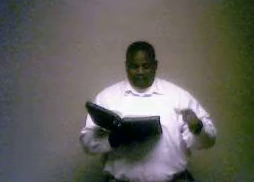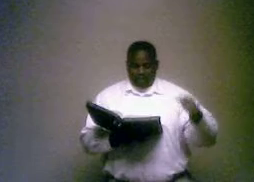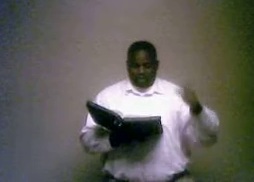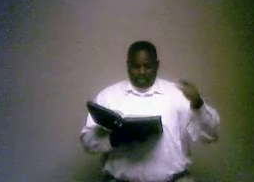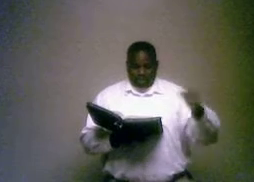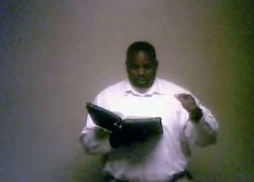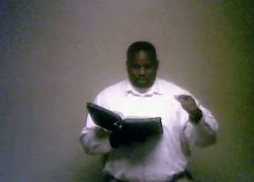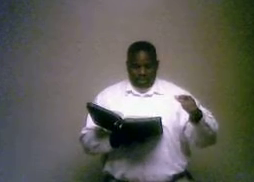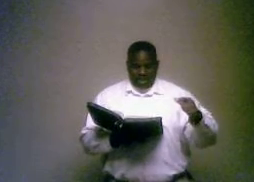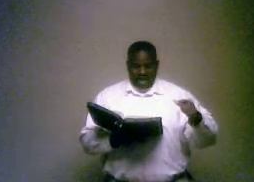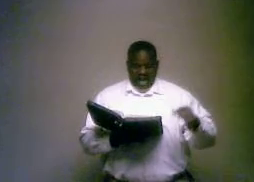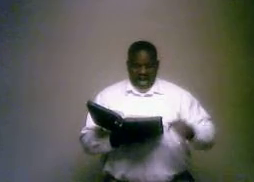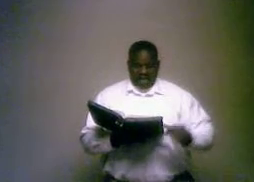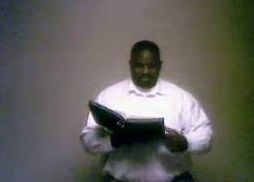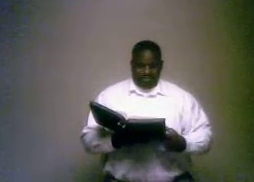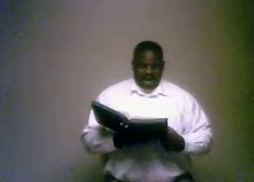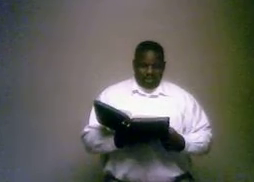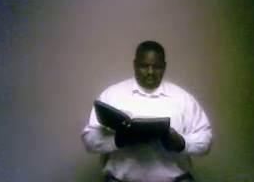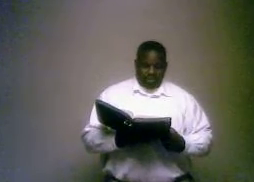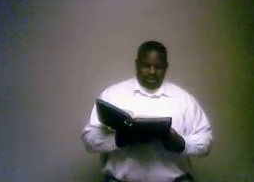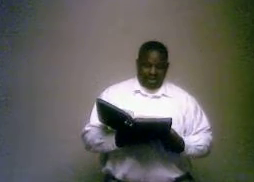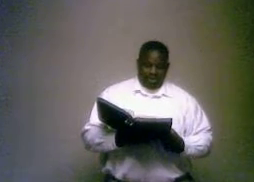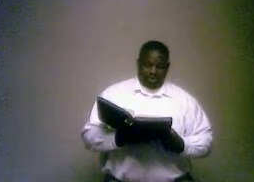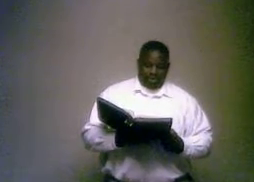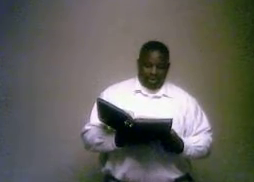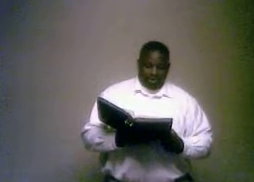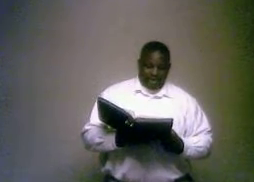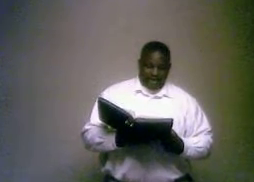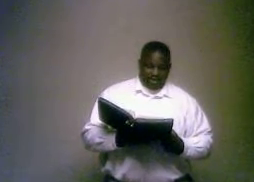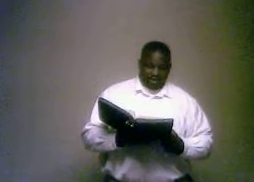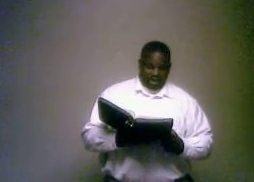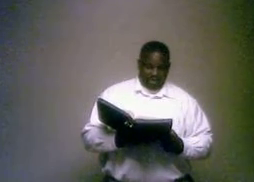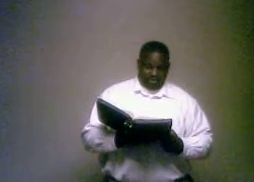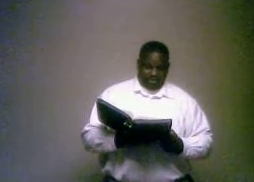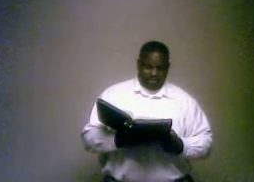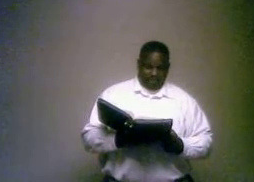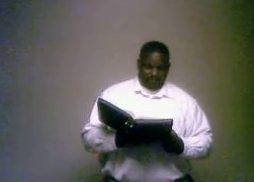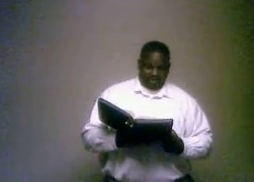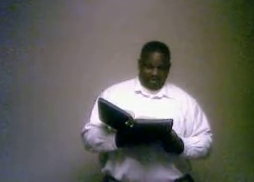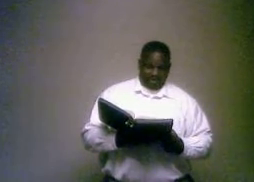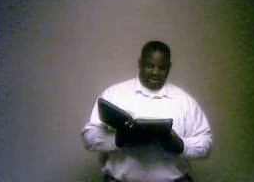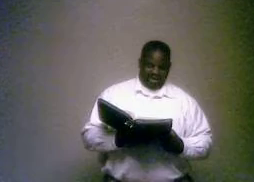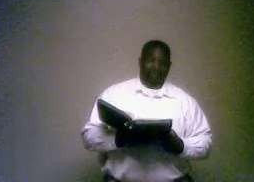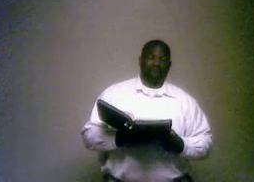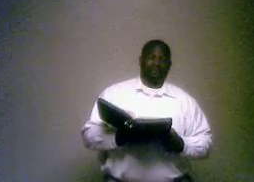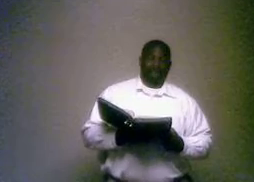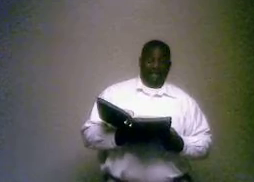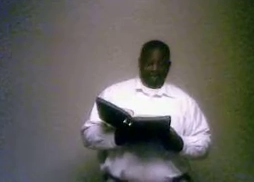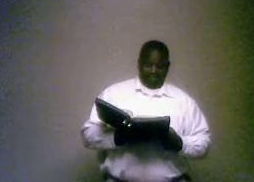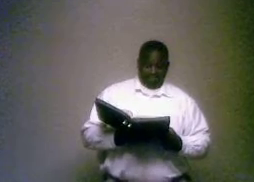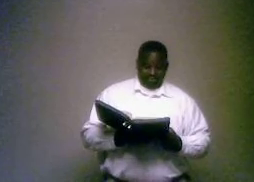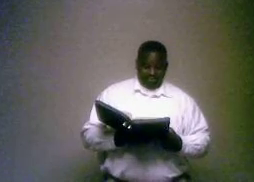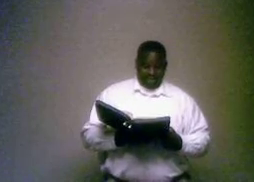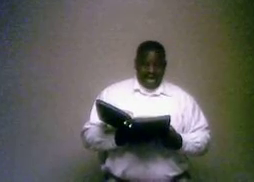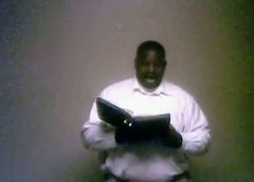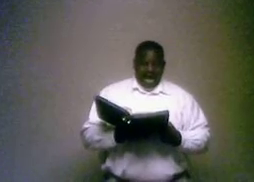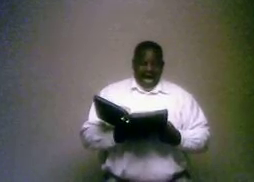whose shoes I am not worthy to stoop down and unloose. Verse eight. I